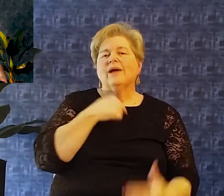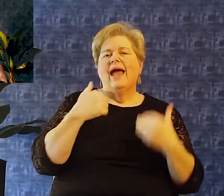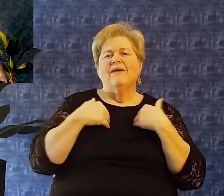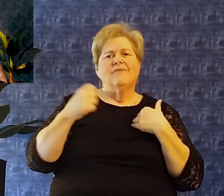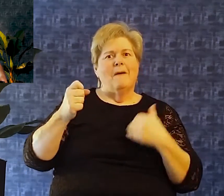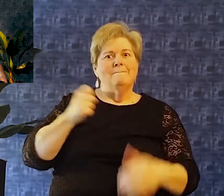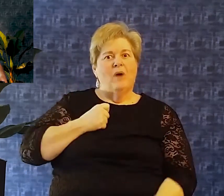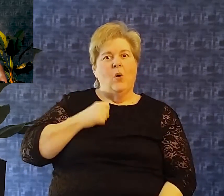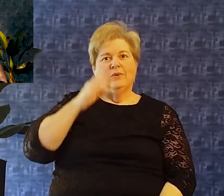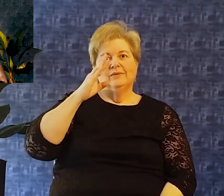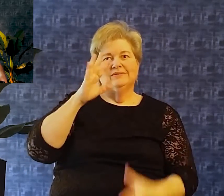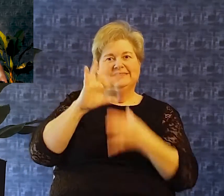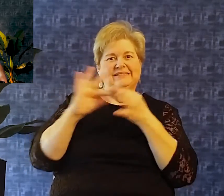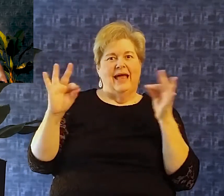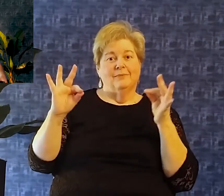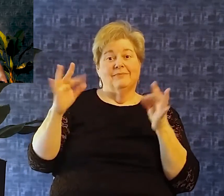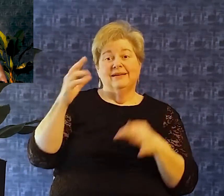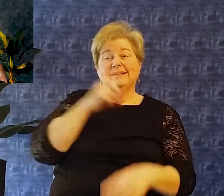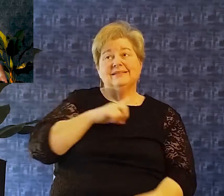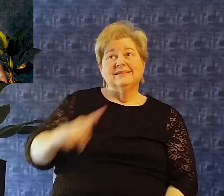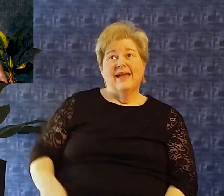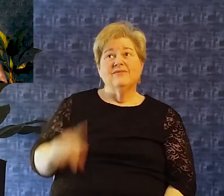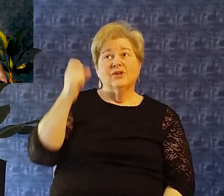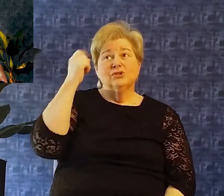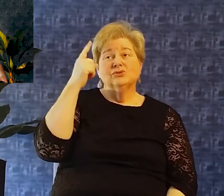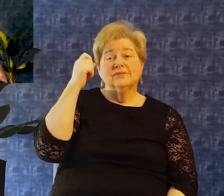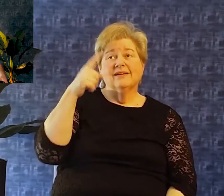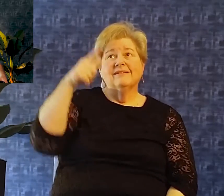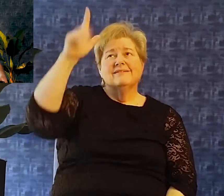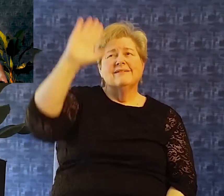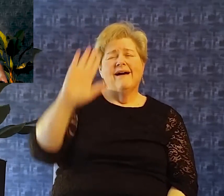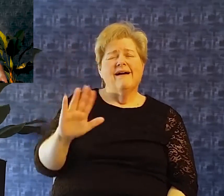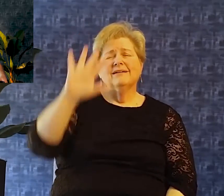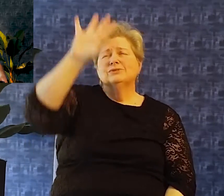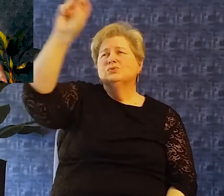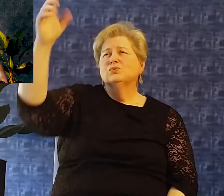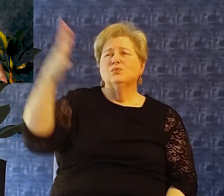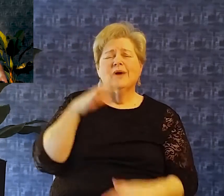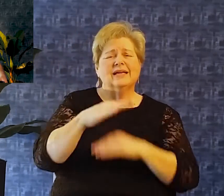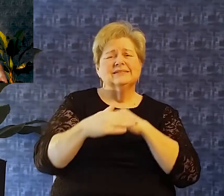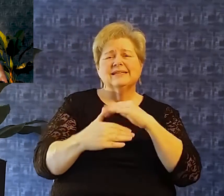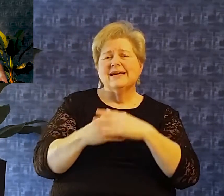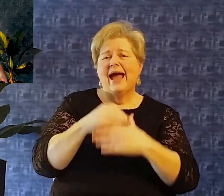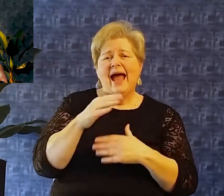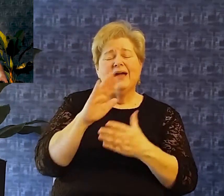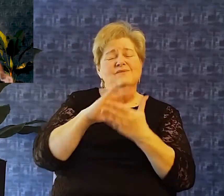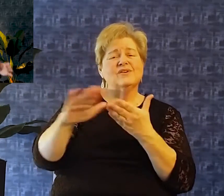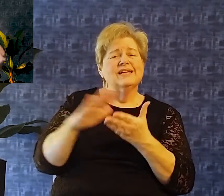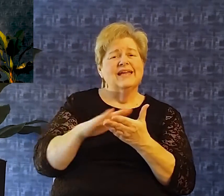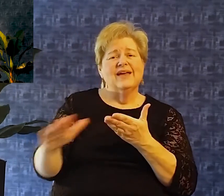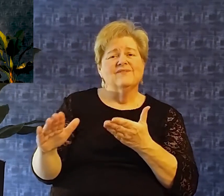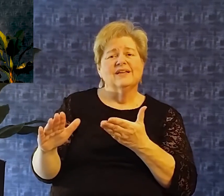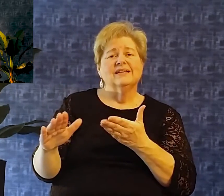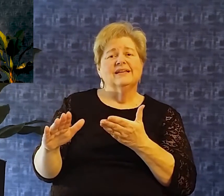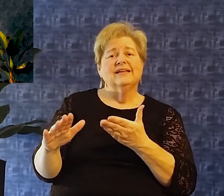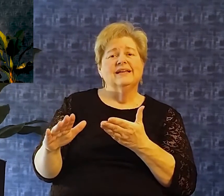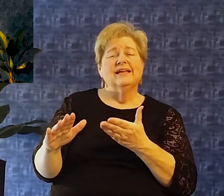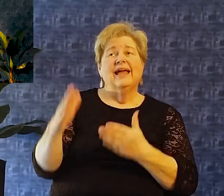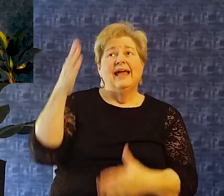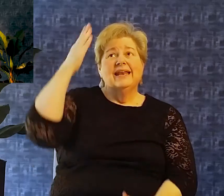was good. He was forgiving and he was a loving god And then that brings me to verses six and